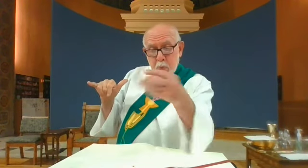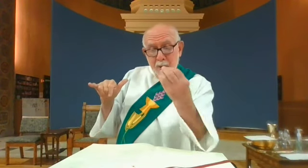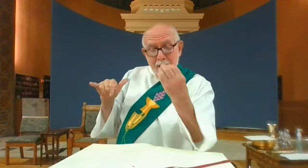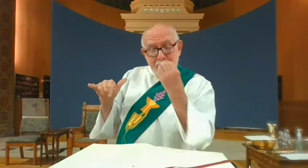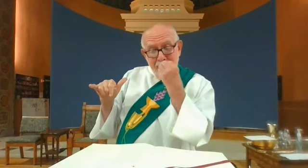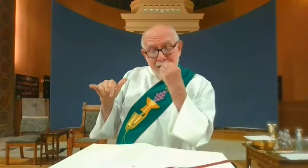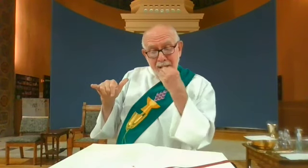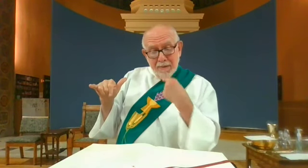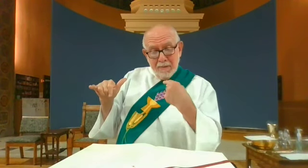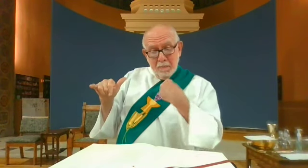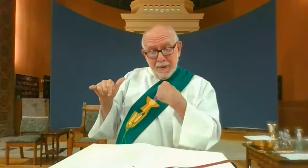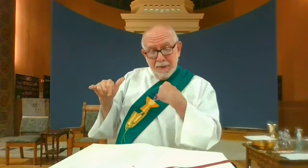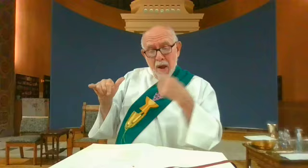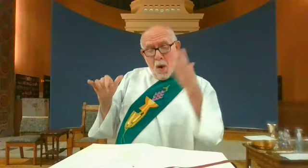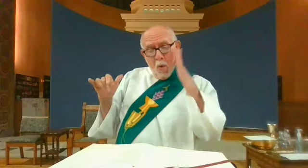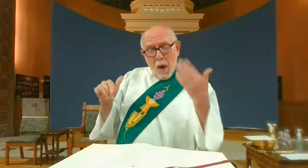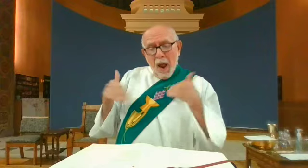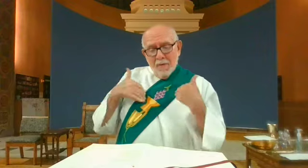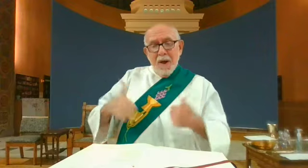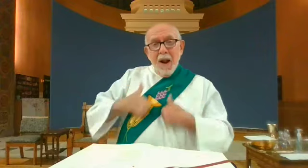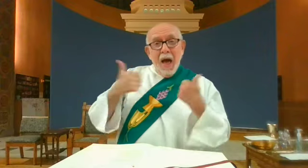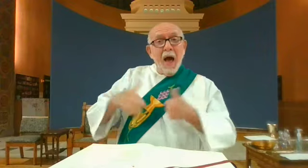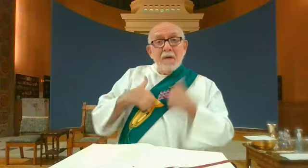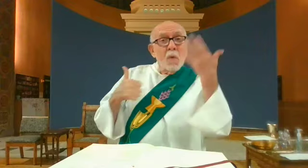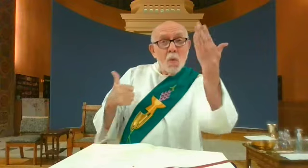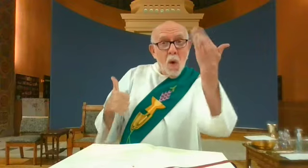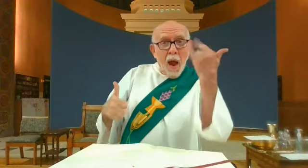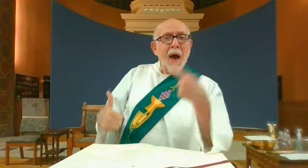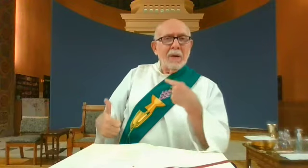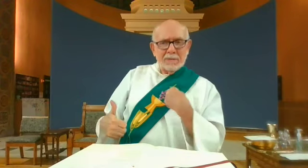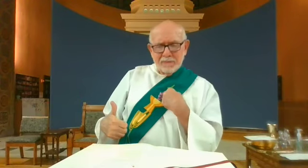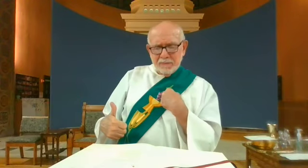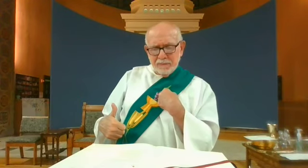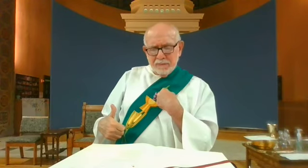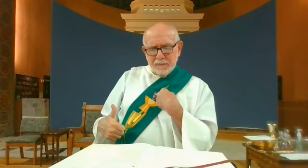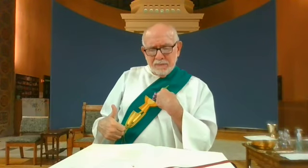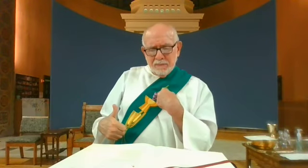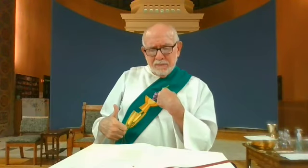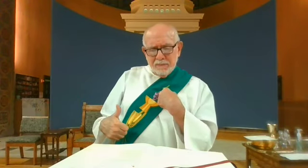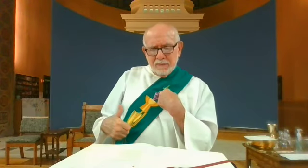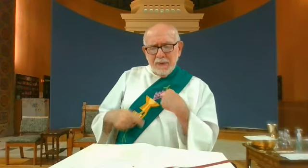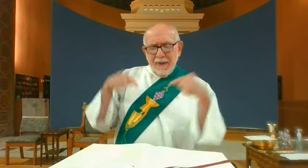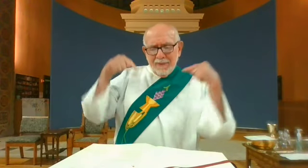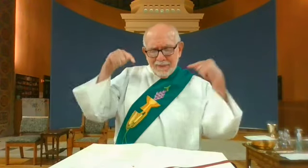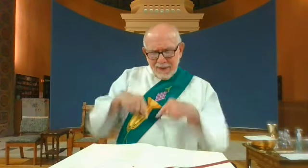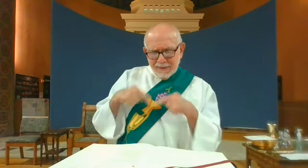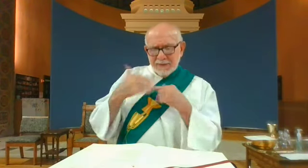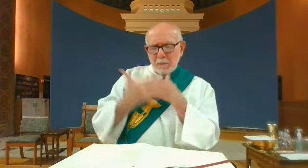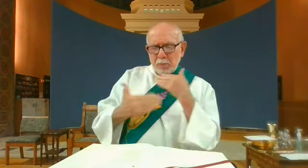so also the one who feeds on me will have life because of me.